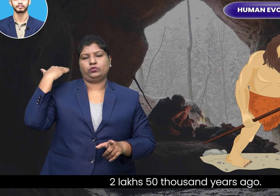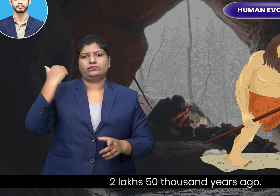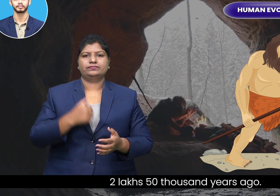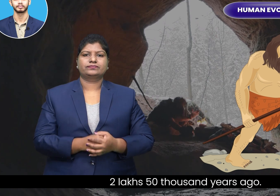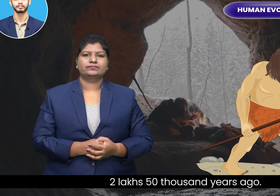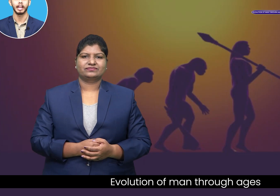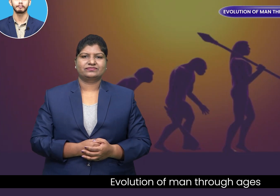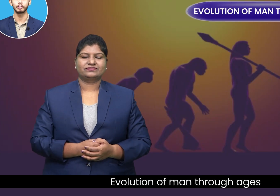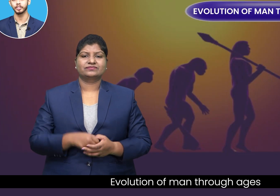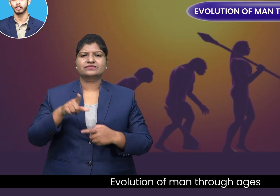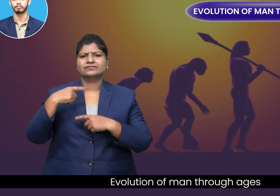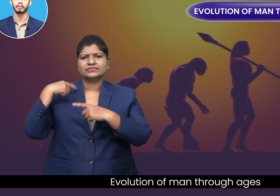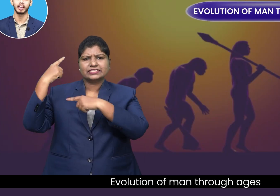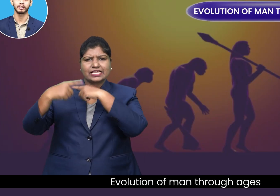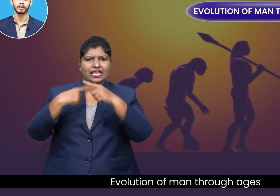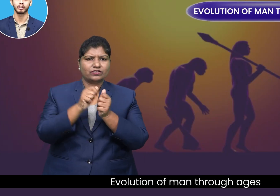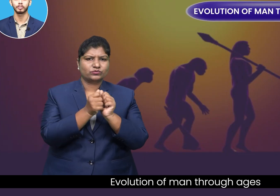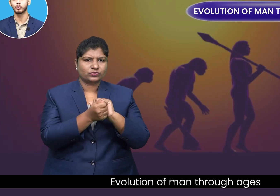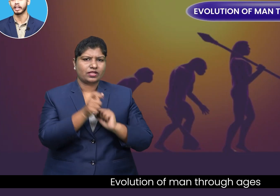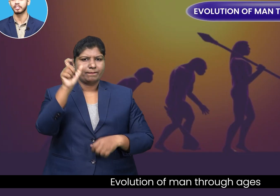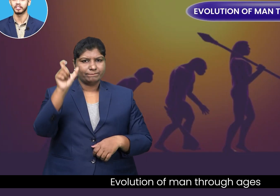Evolution of man through ages.